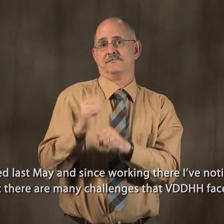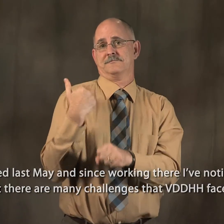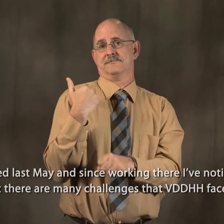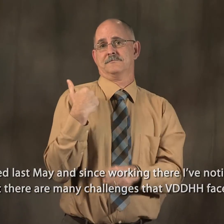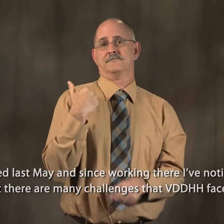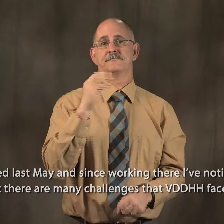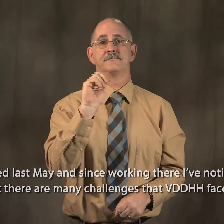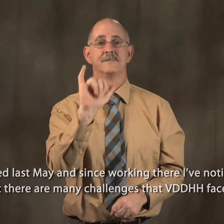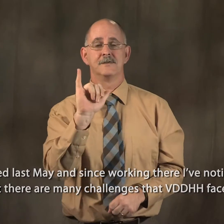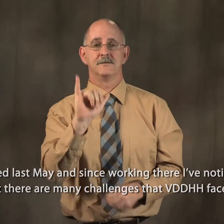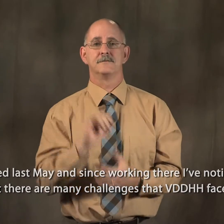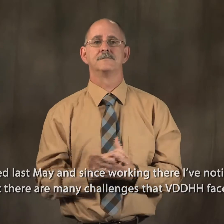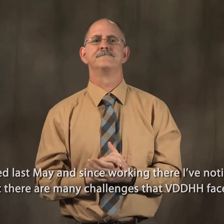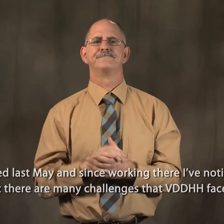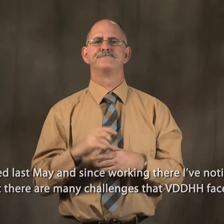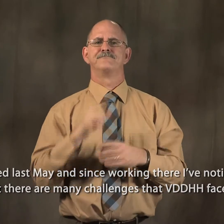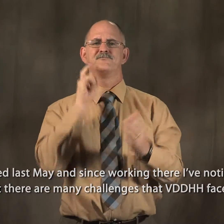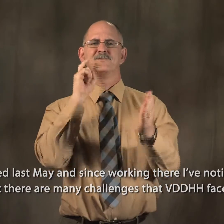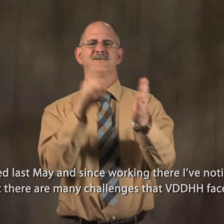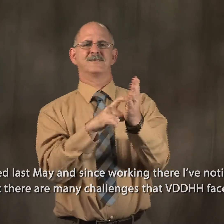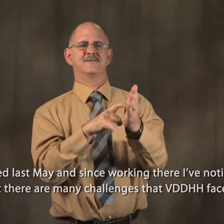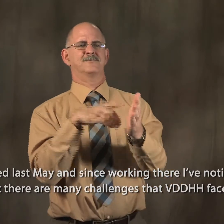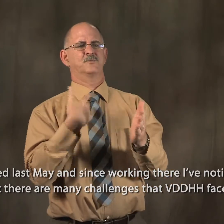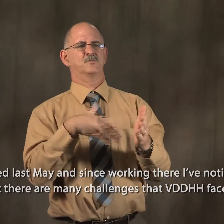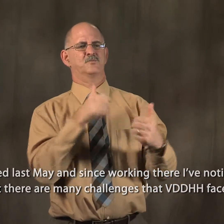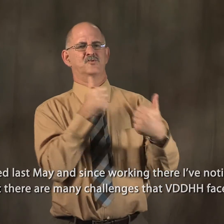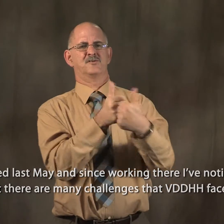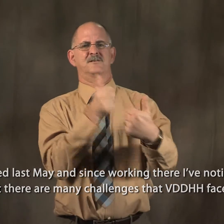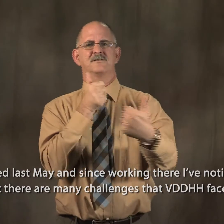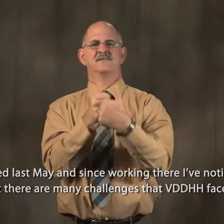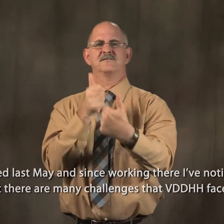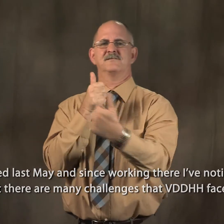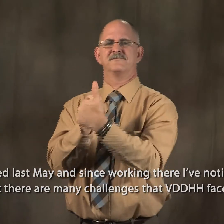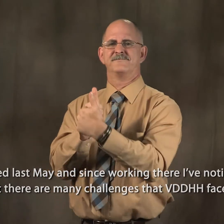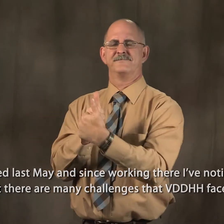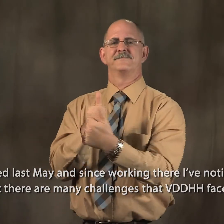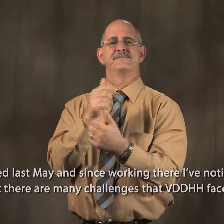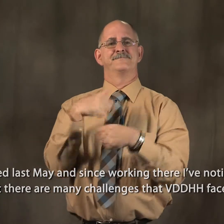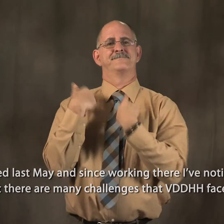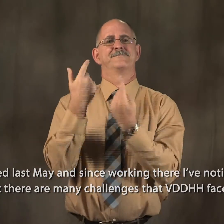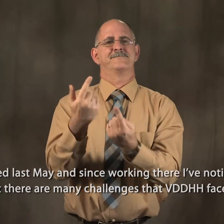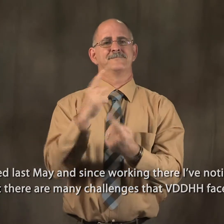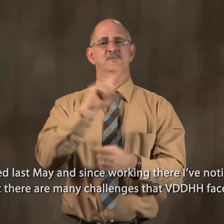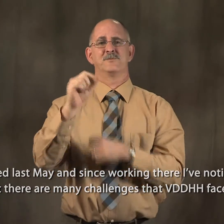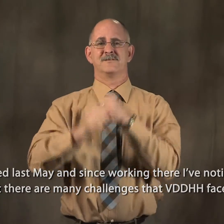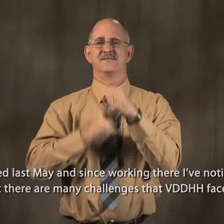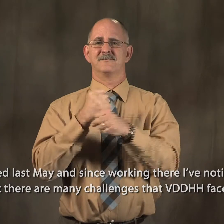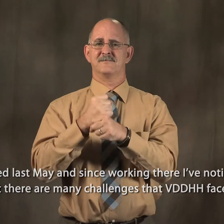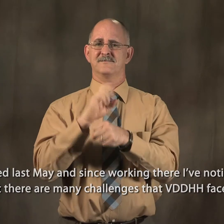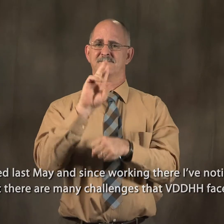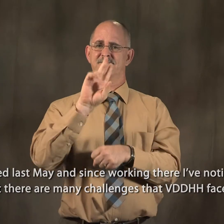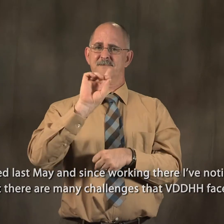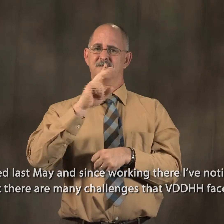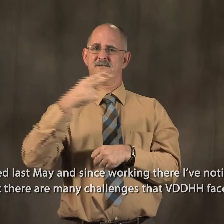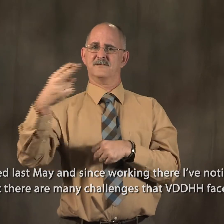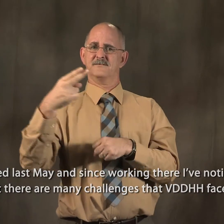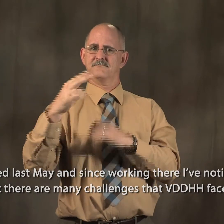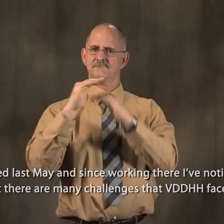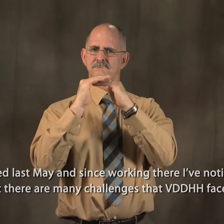I joined last May, and since working there, I've noticed that there are many challenges that VDDHH faces.